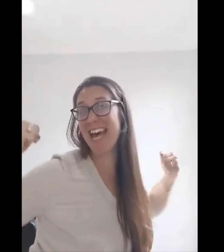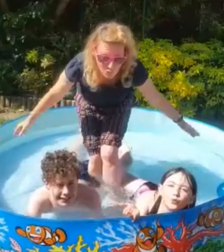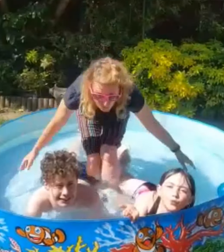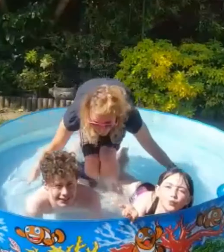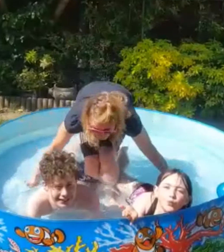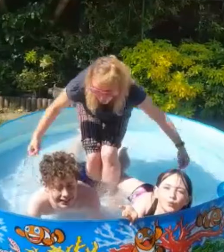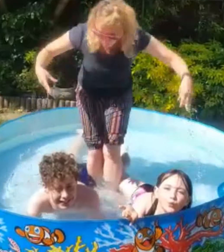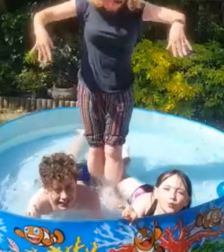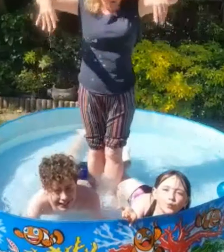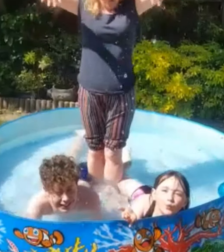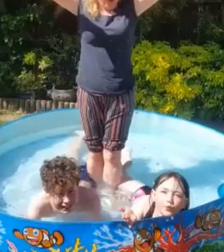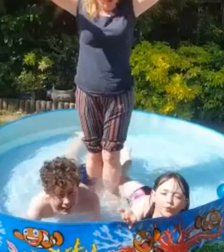Hey!